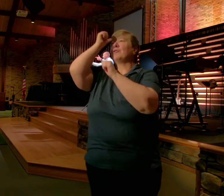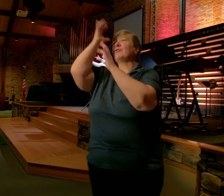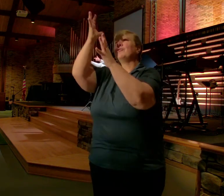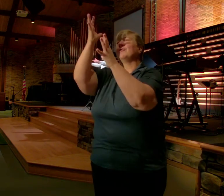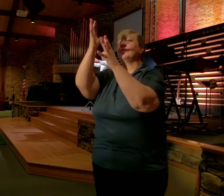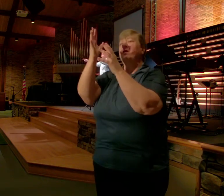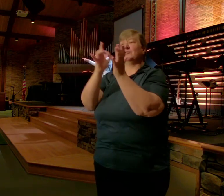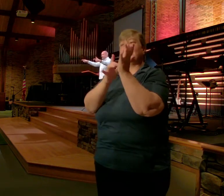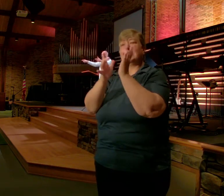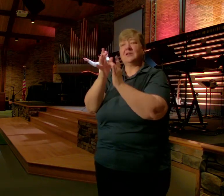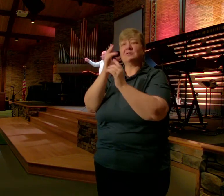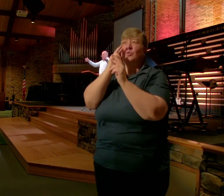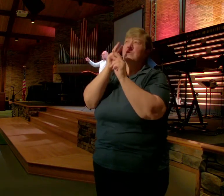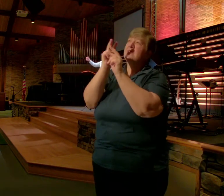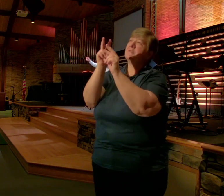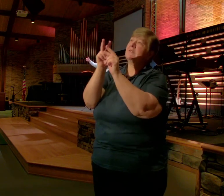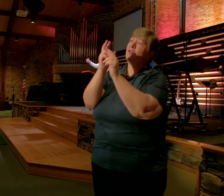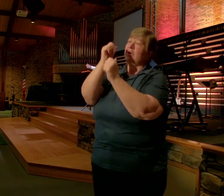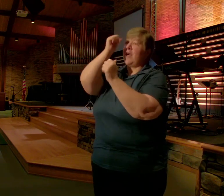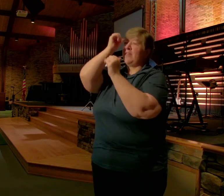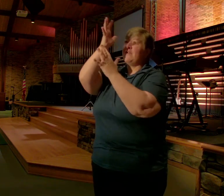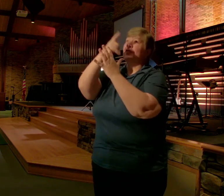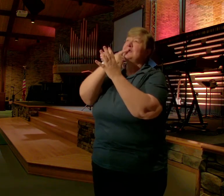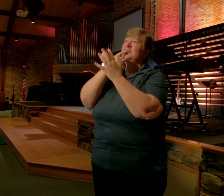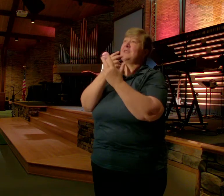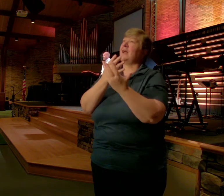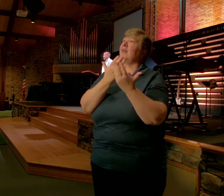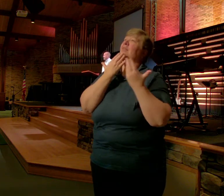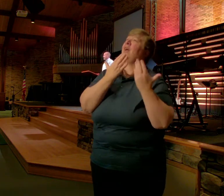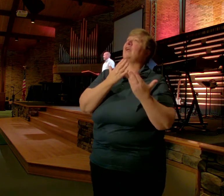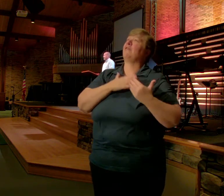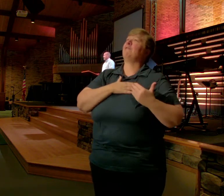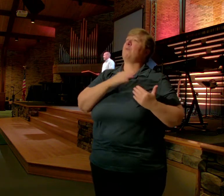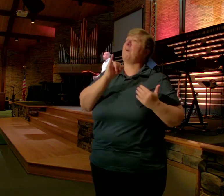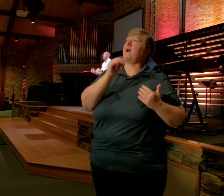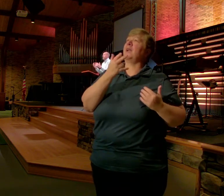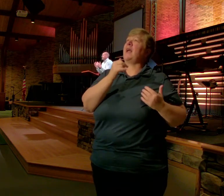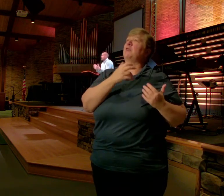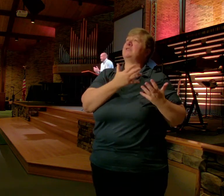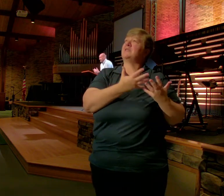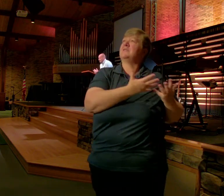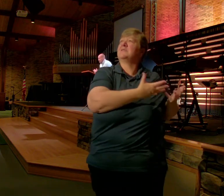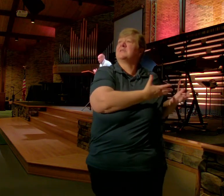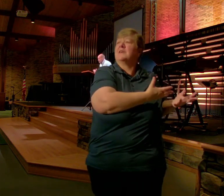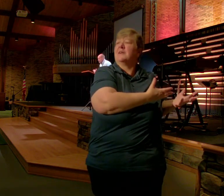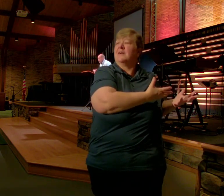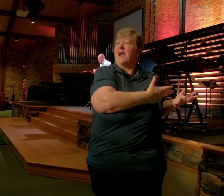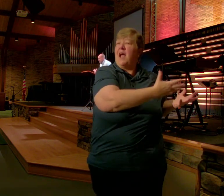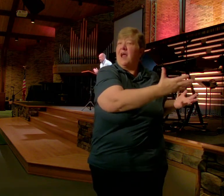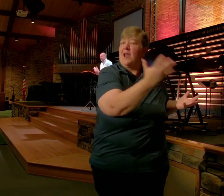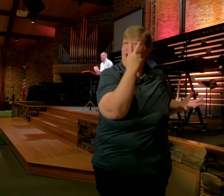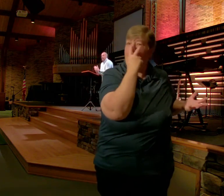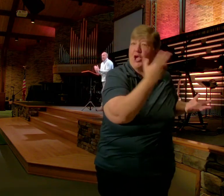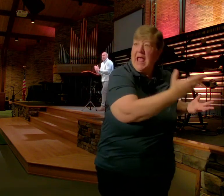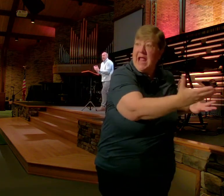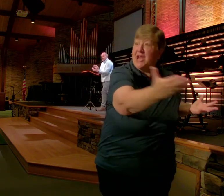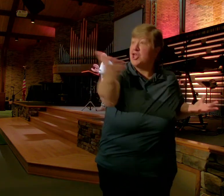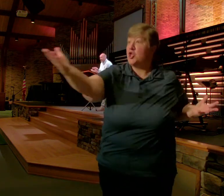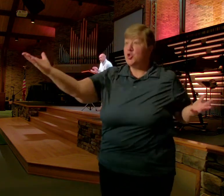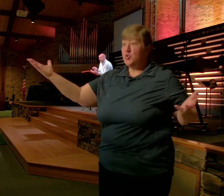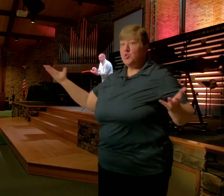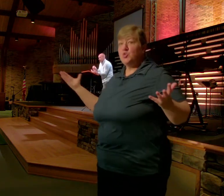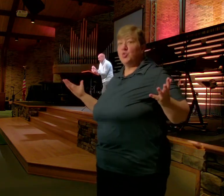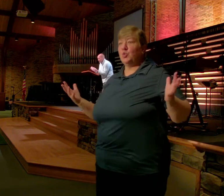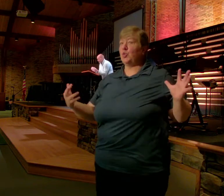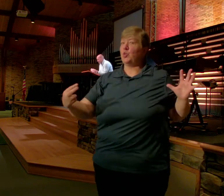At each And every One Of you And to The extent That you Experience That love And